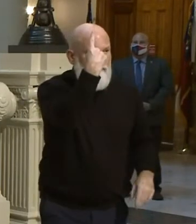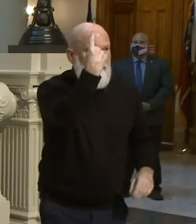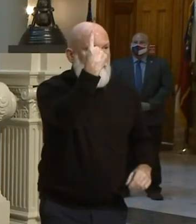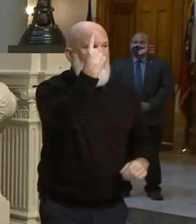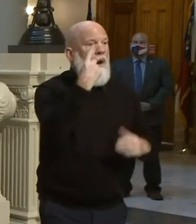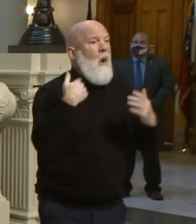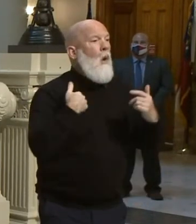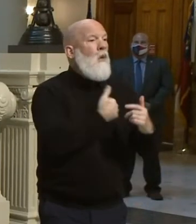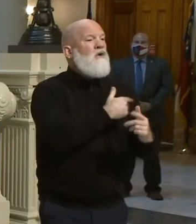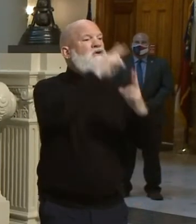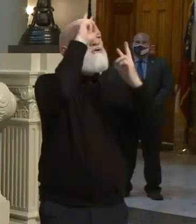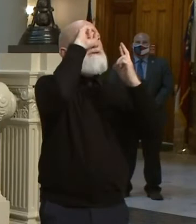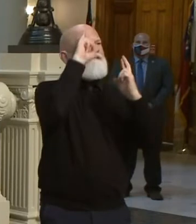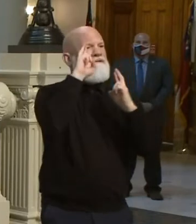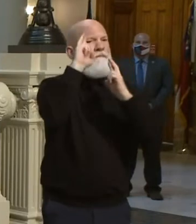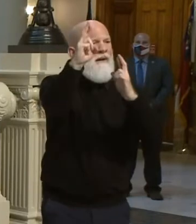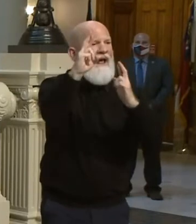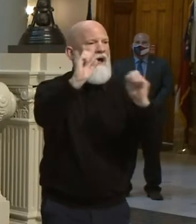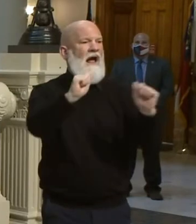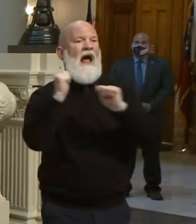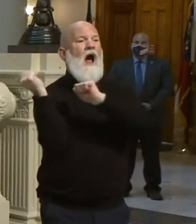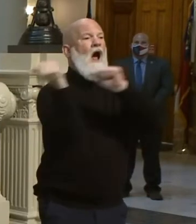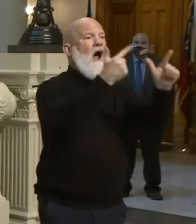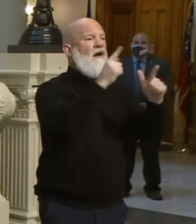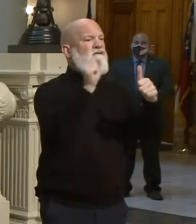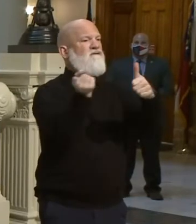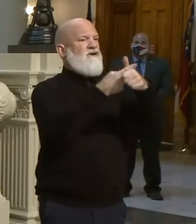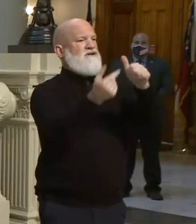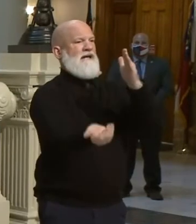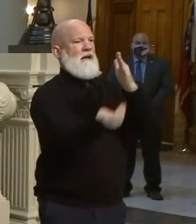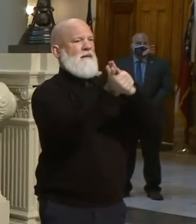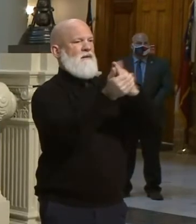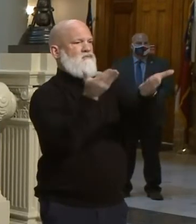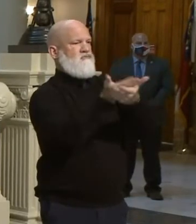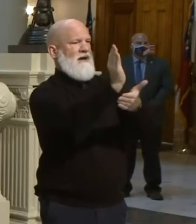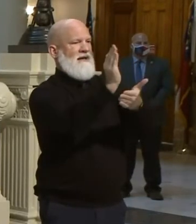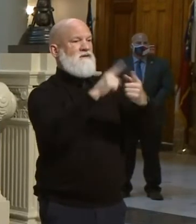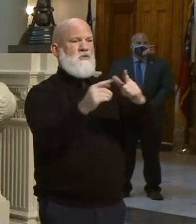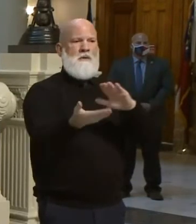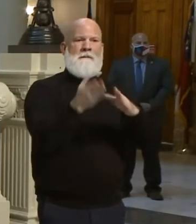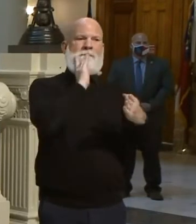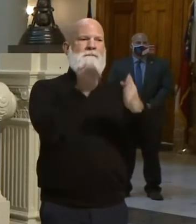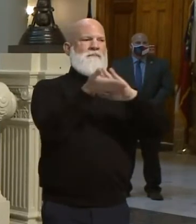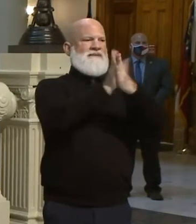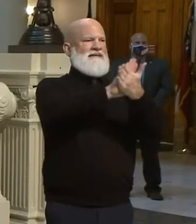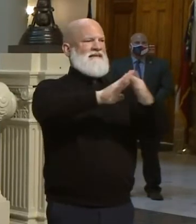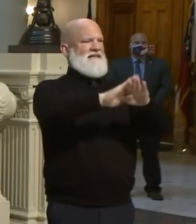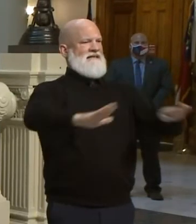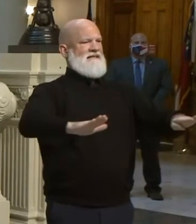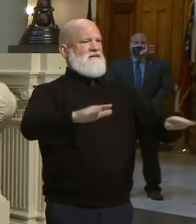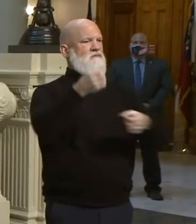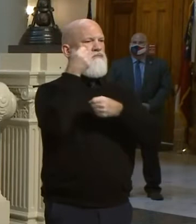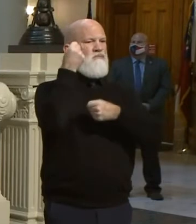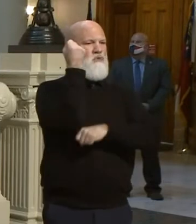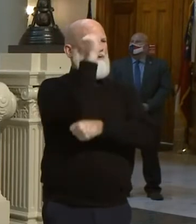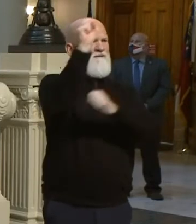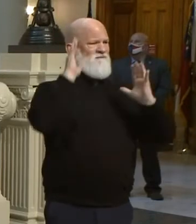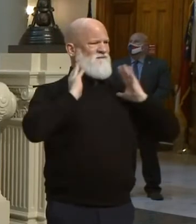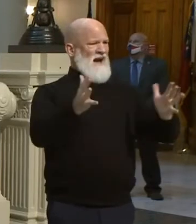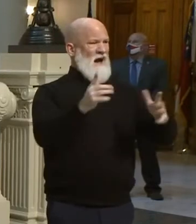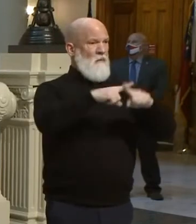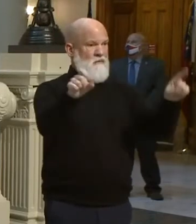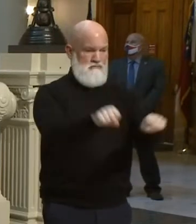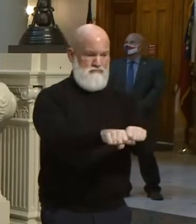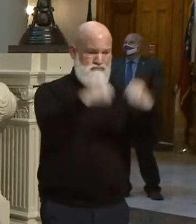respect everyone's First Amendment right to peacefully protest, as the Governor said, but we will not tolerate unlawful or